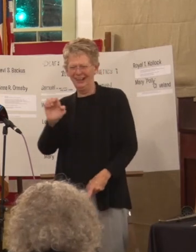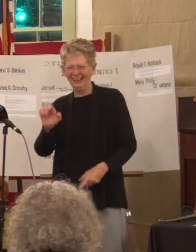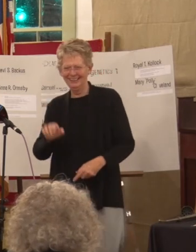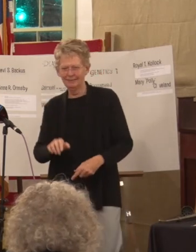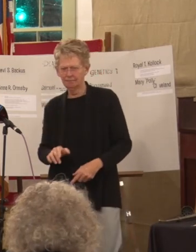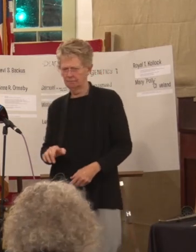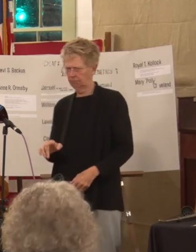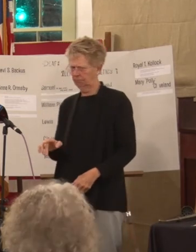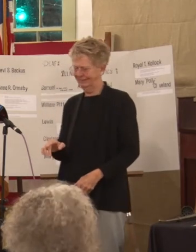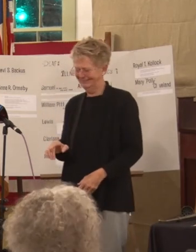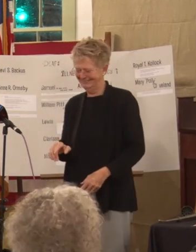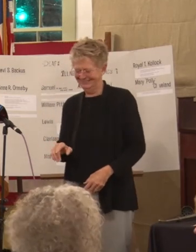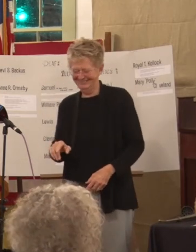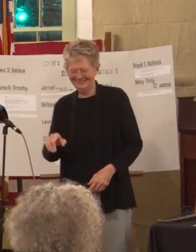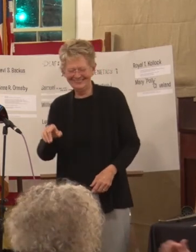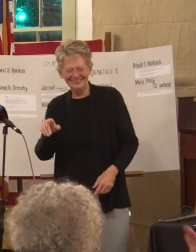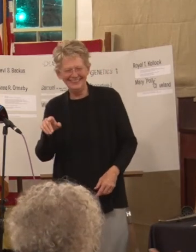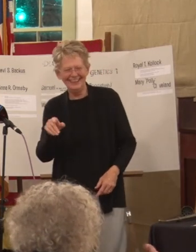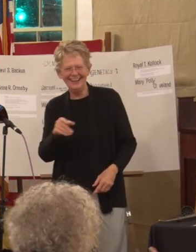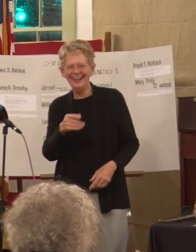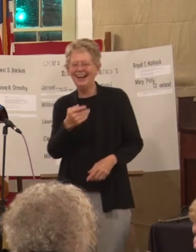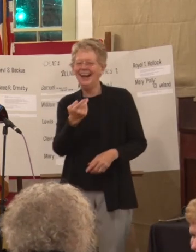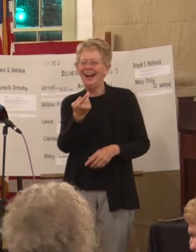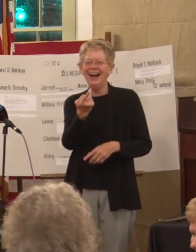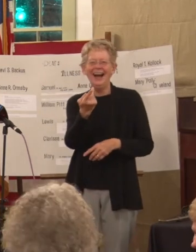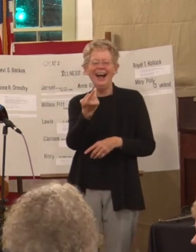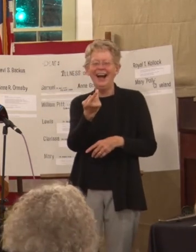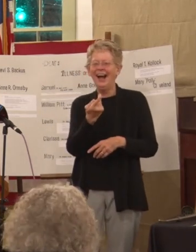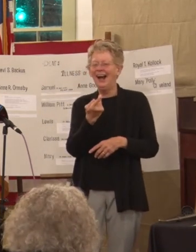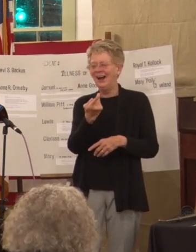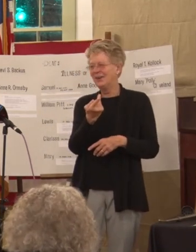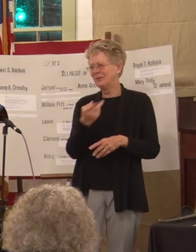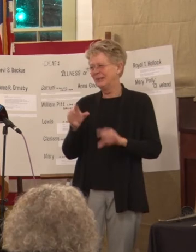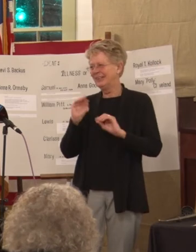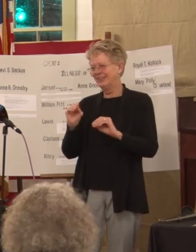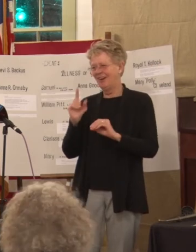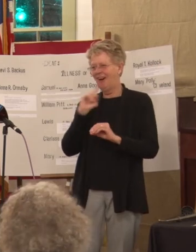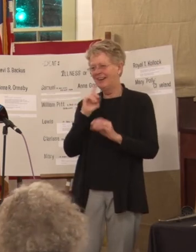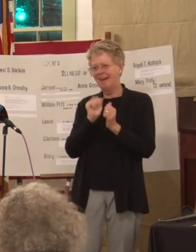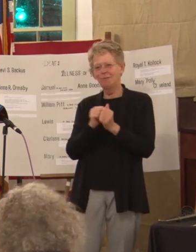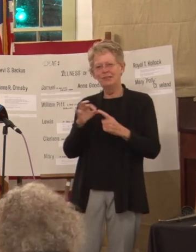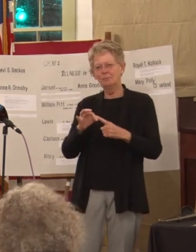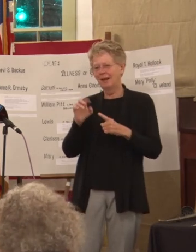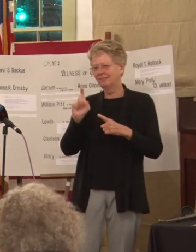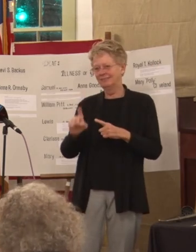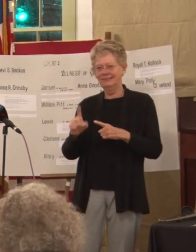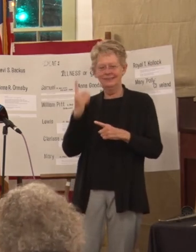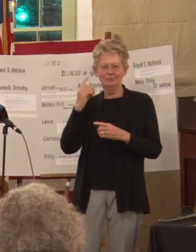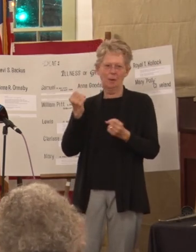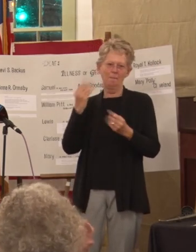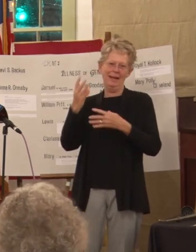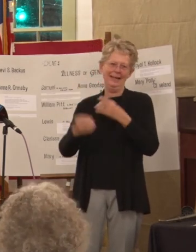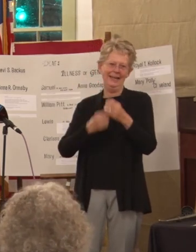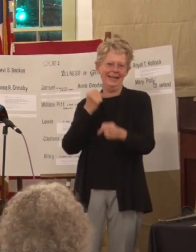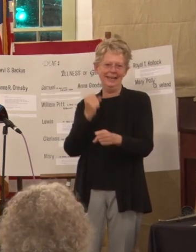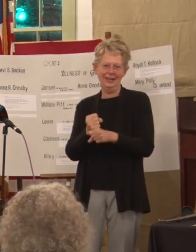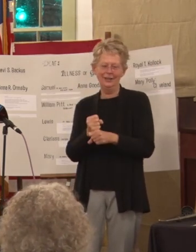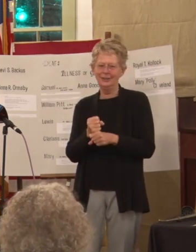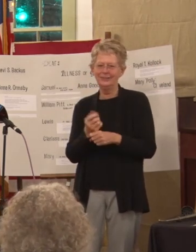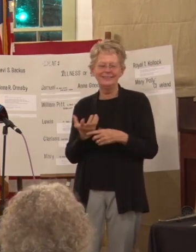and you know we taught deaf and special needs for many many years and opened up our own program and